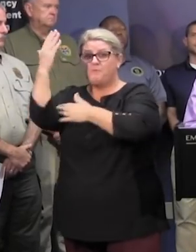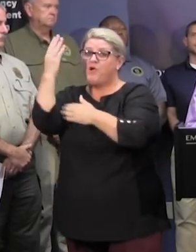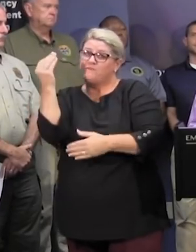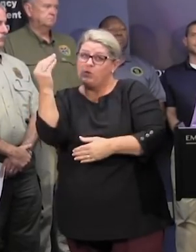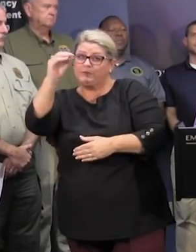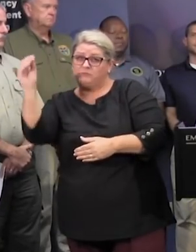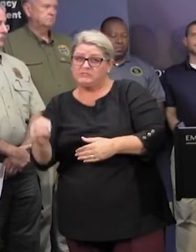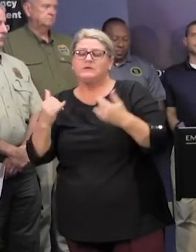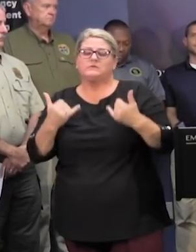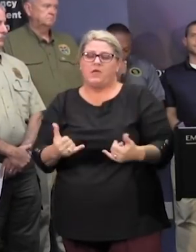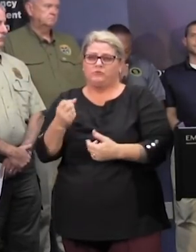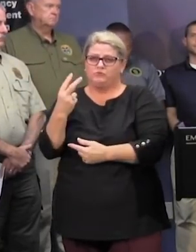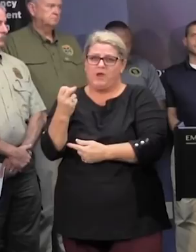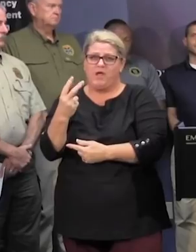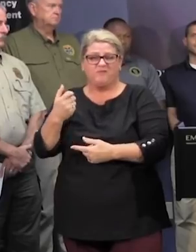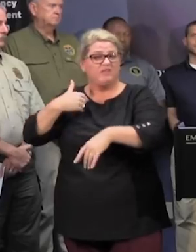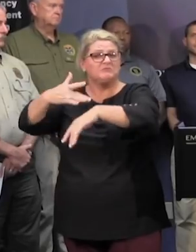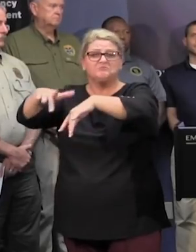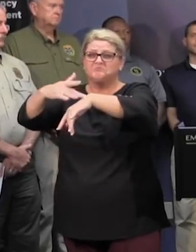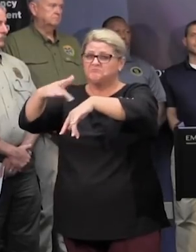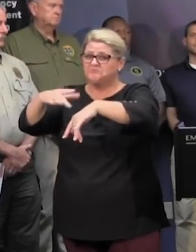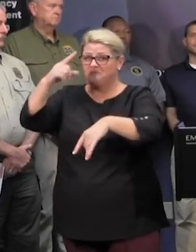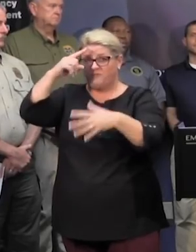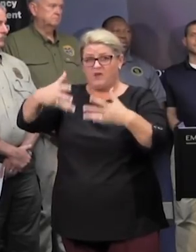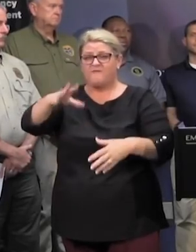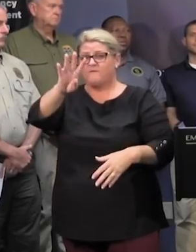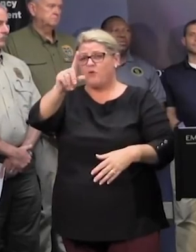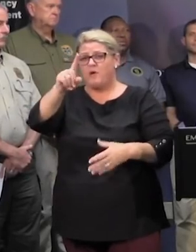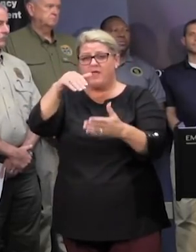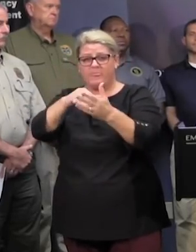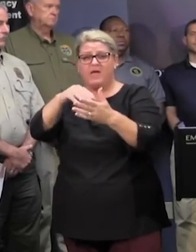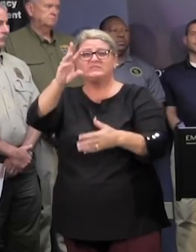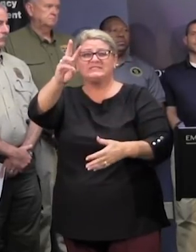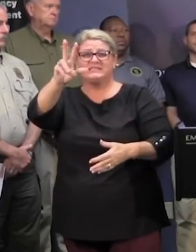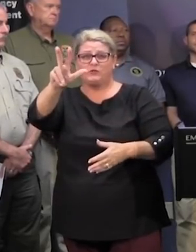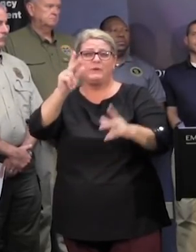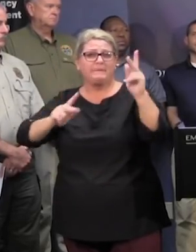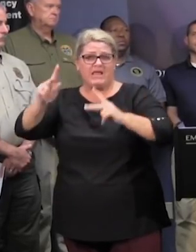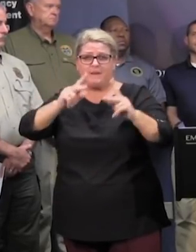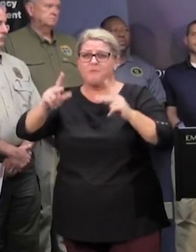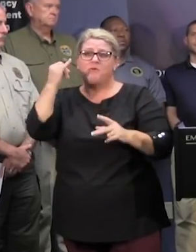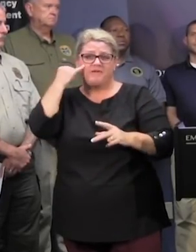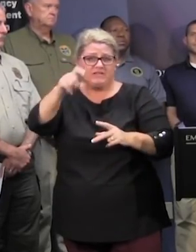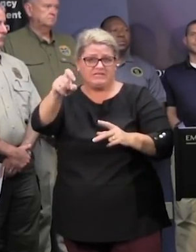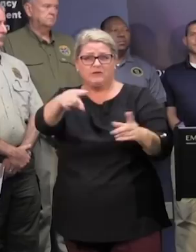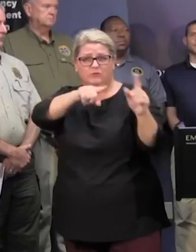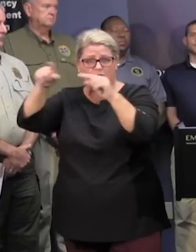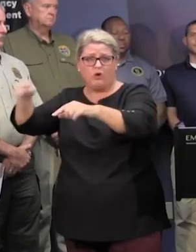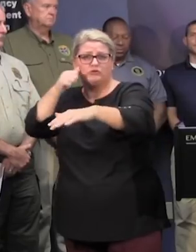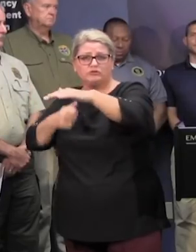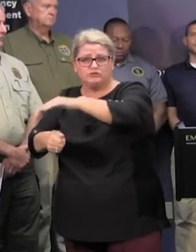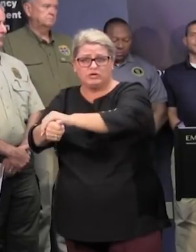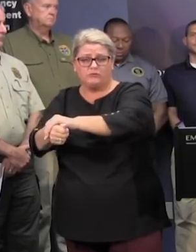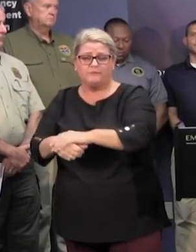morning so we have space for an additional 41 063 individuals and shelters of the 80 shelters